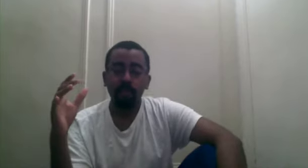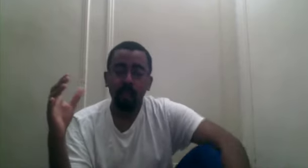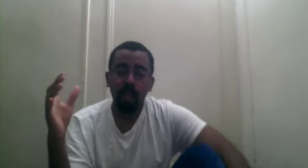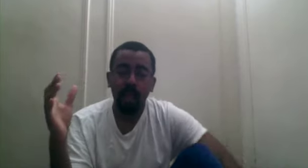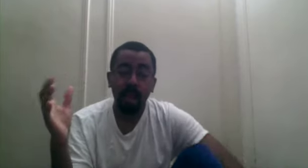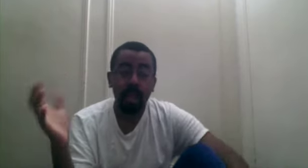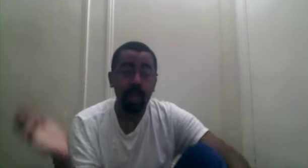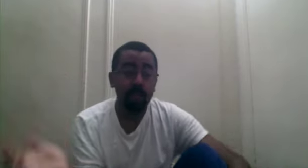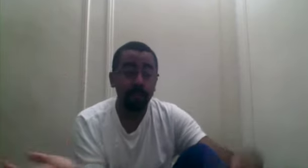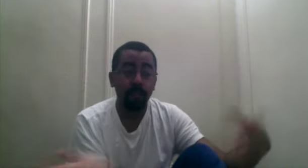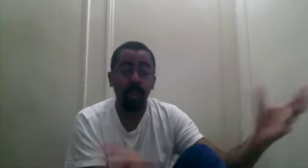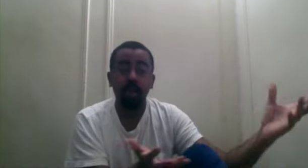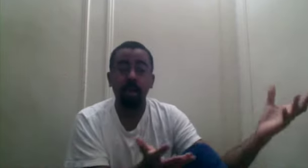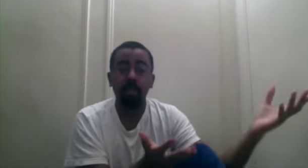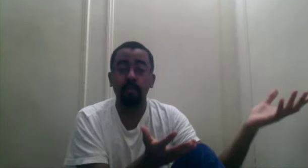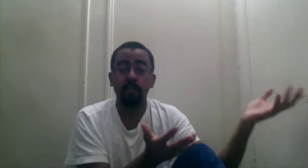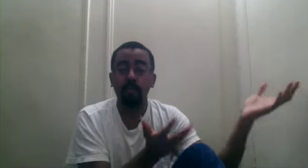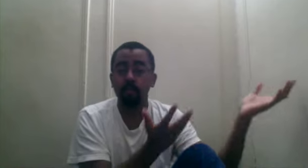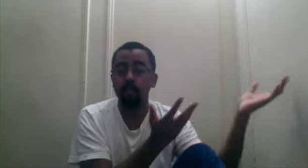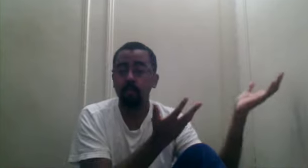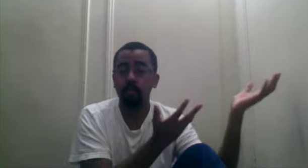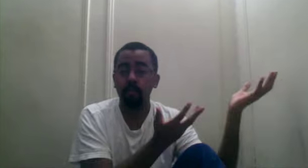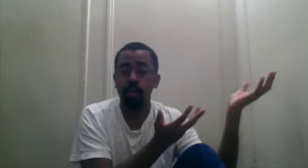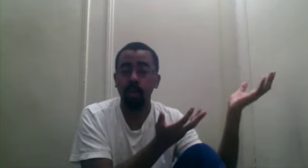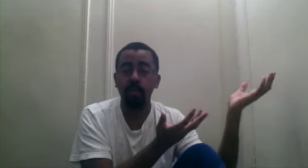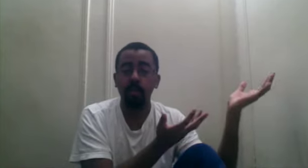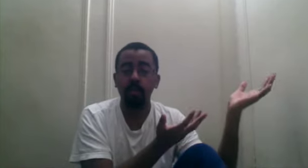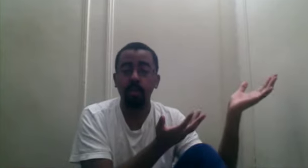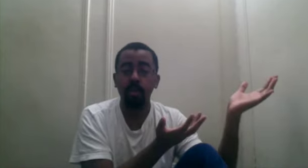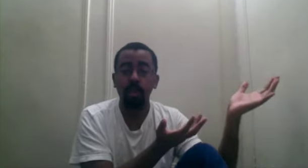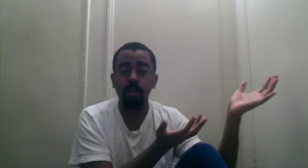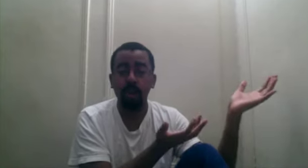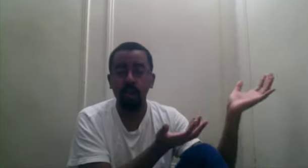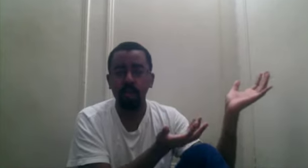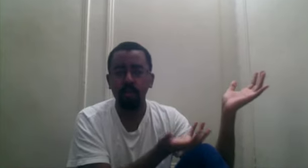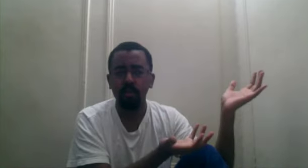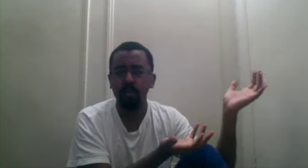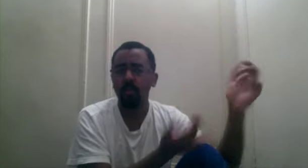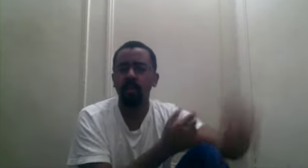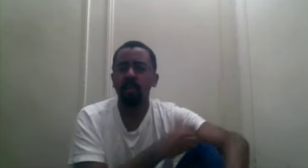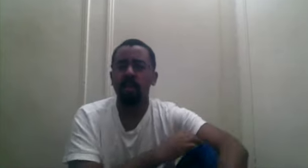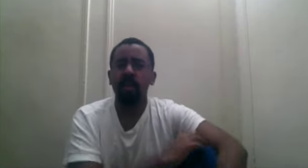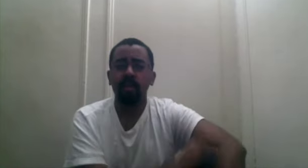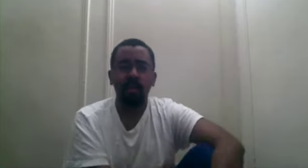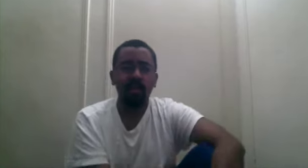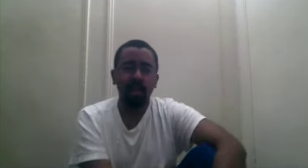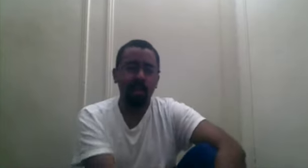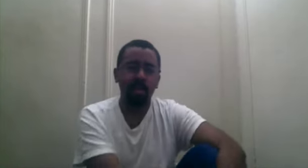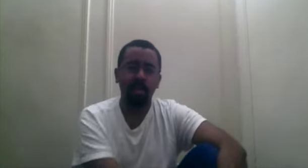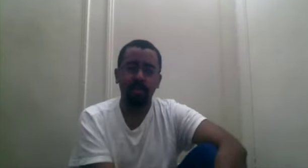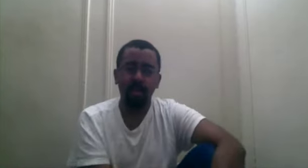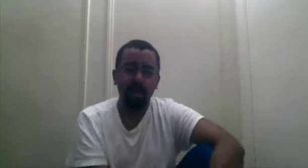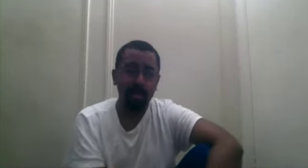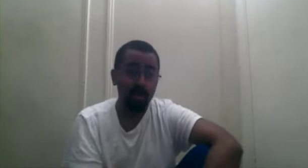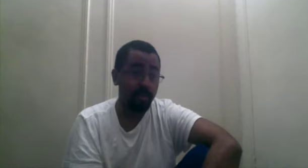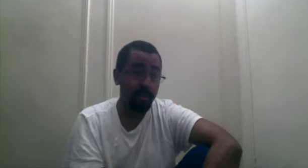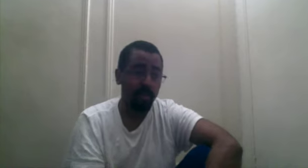And I guess from now on, King Rikuo is going to create a new form of government. For all we know, they can become a democratic